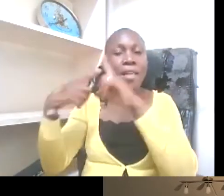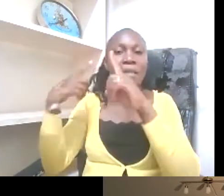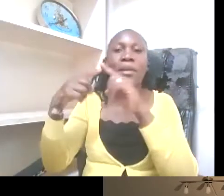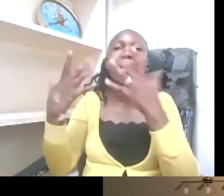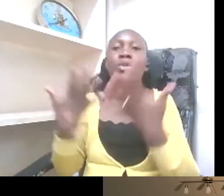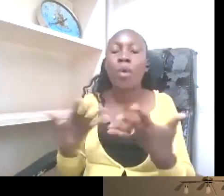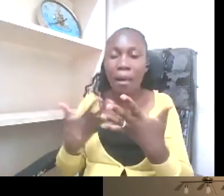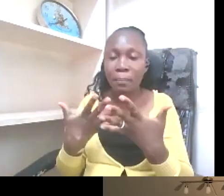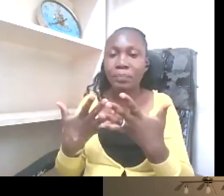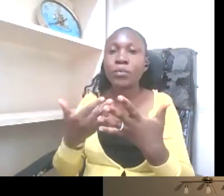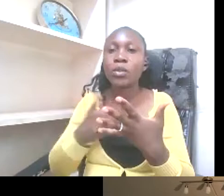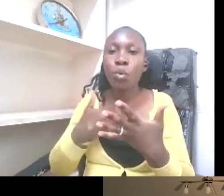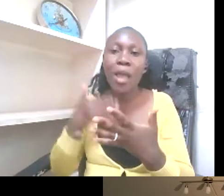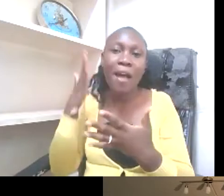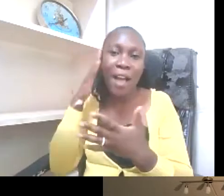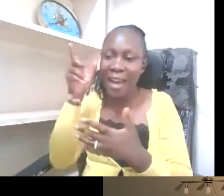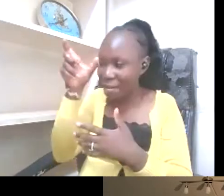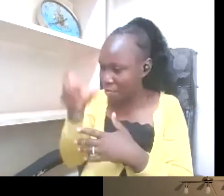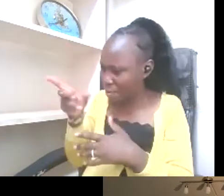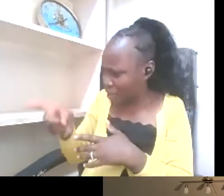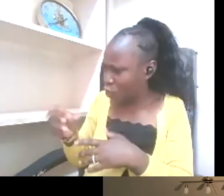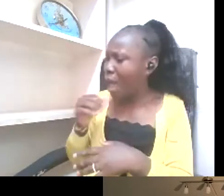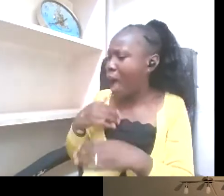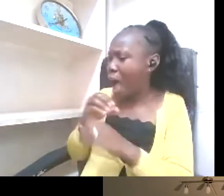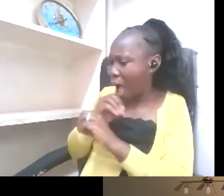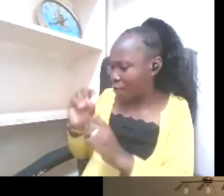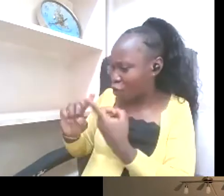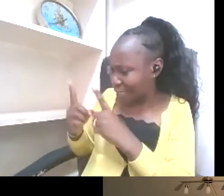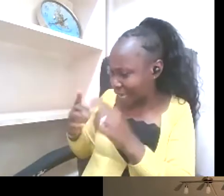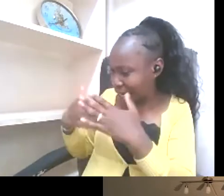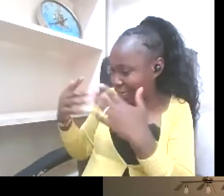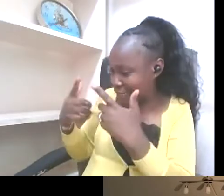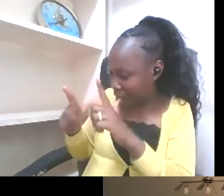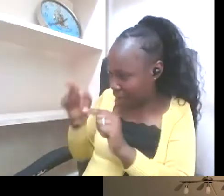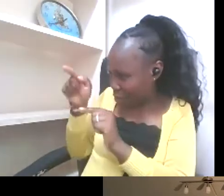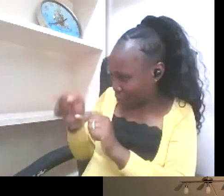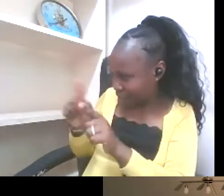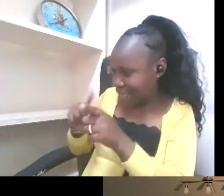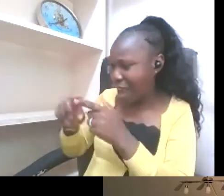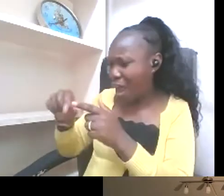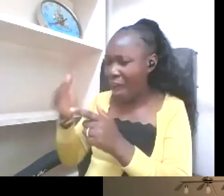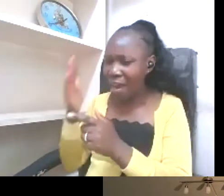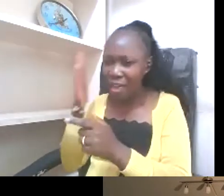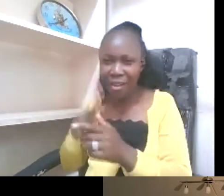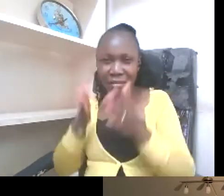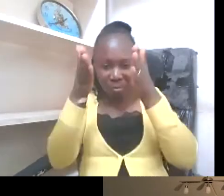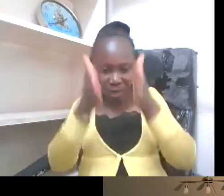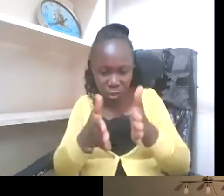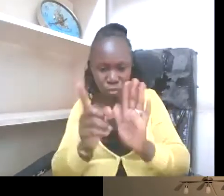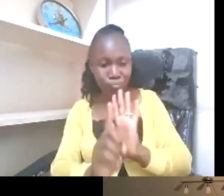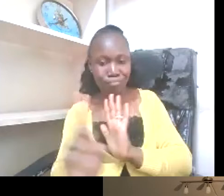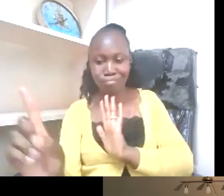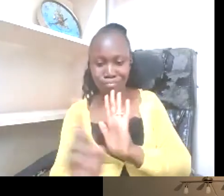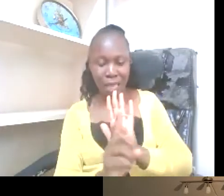know, you have a deaf person who cannot speak standard sign language so you get a fellow deaf person to stand next to them and interpret